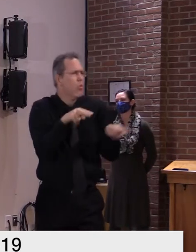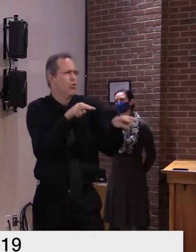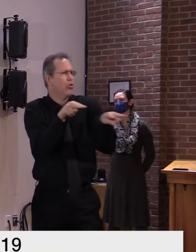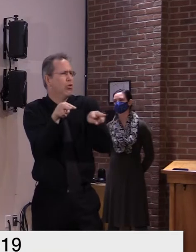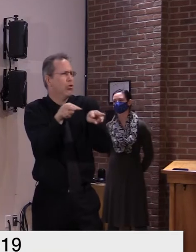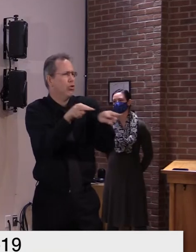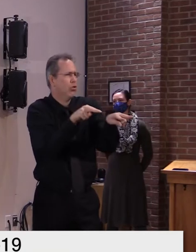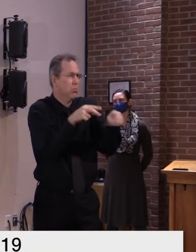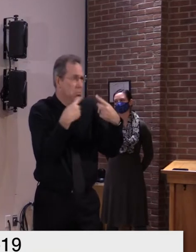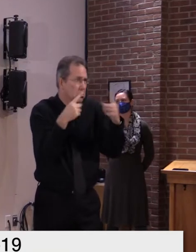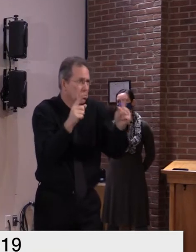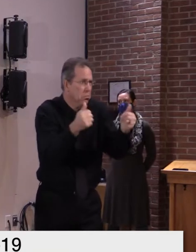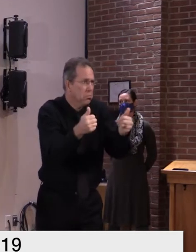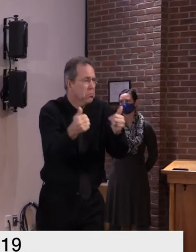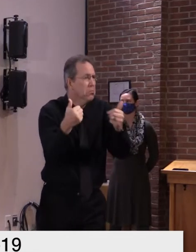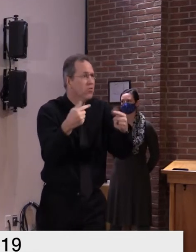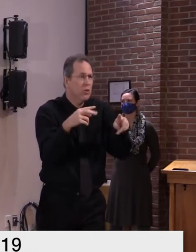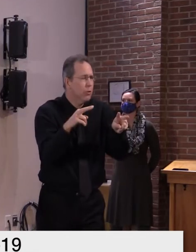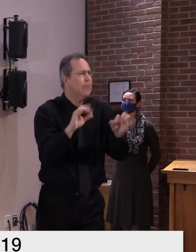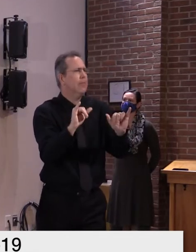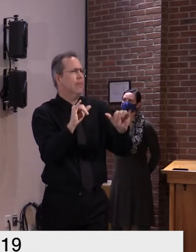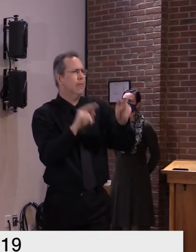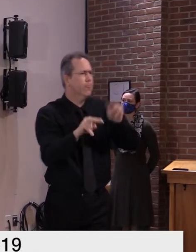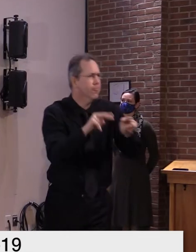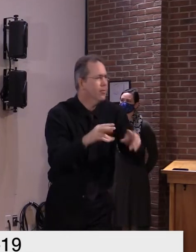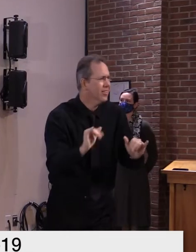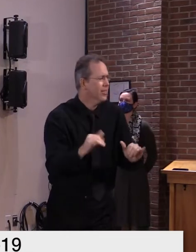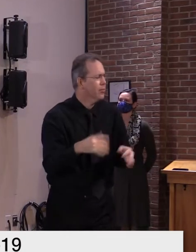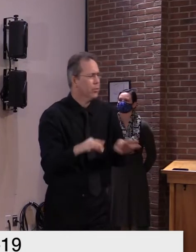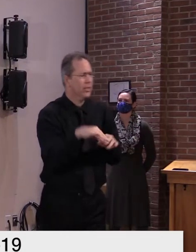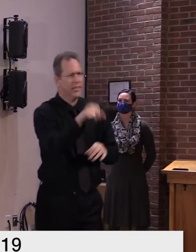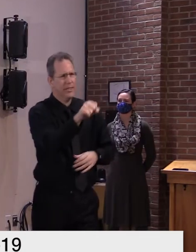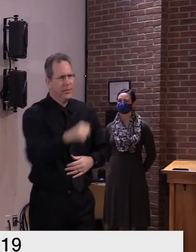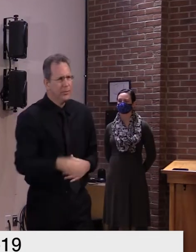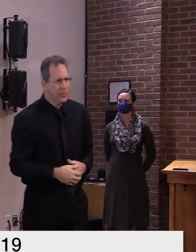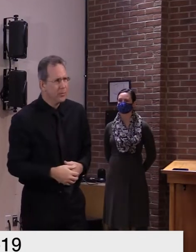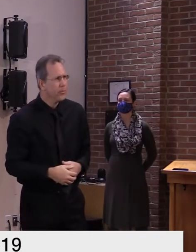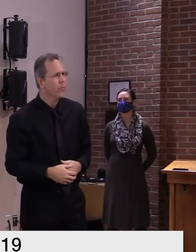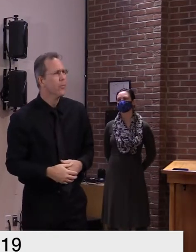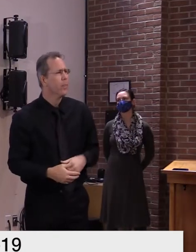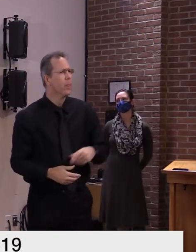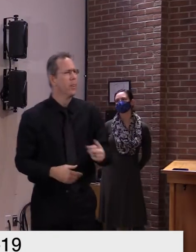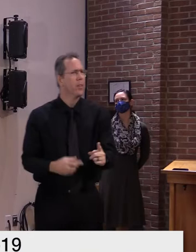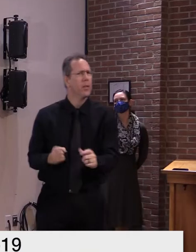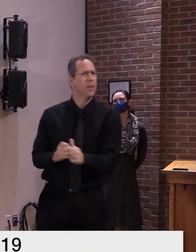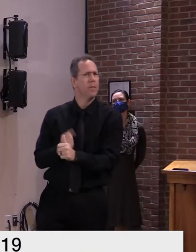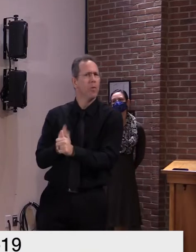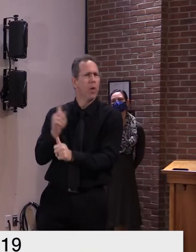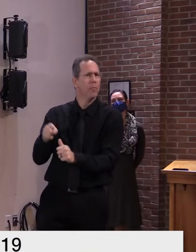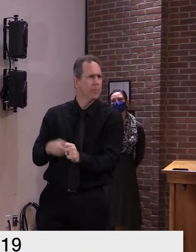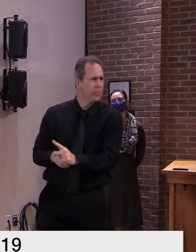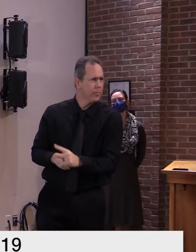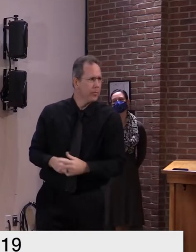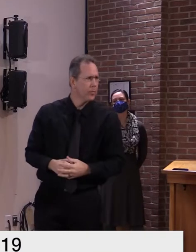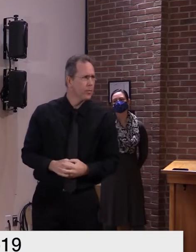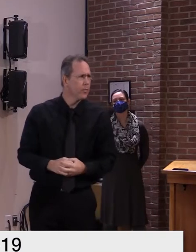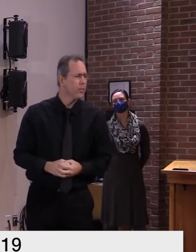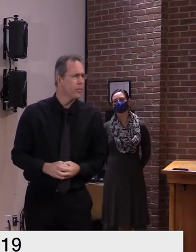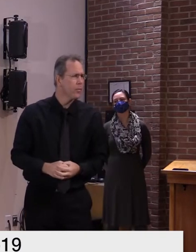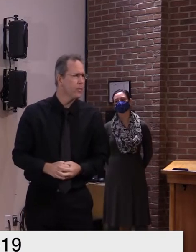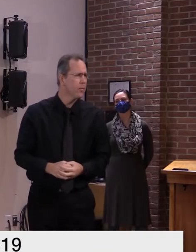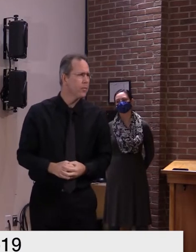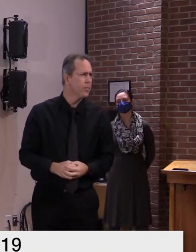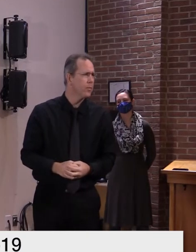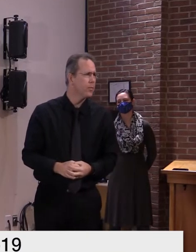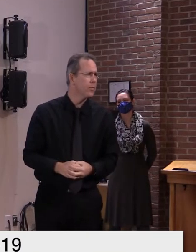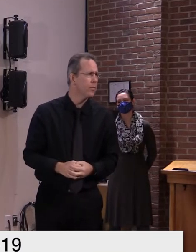so this would be data about individuals or is it going to be um just